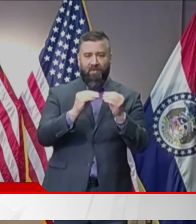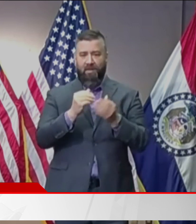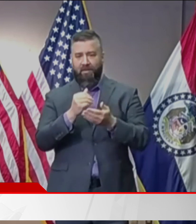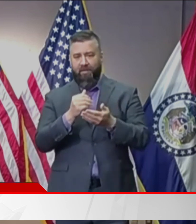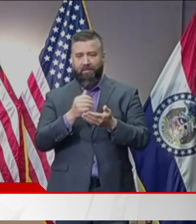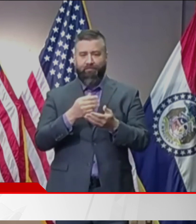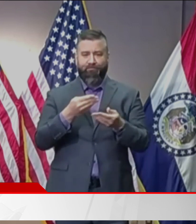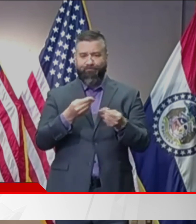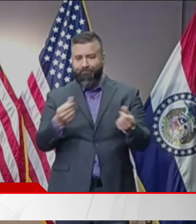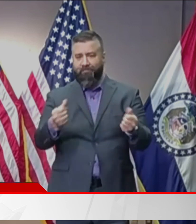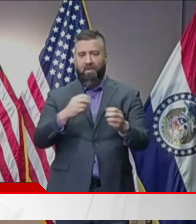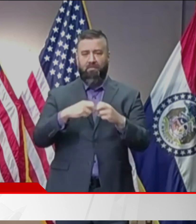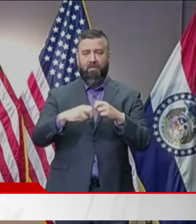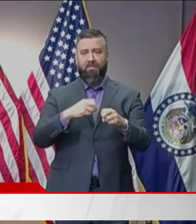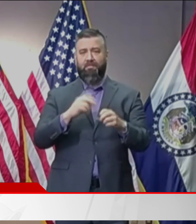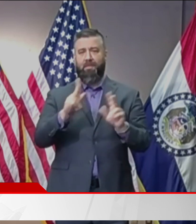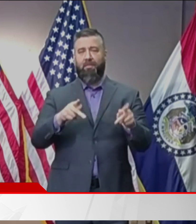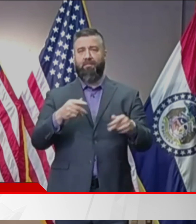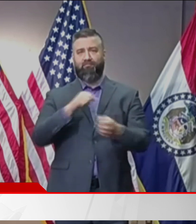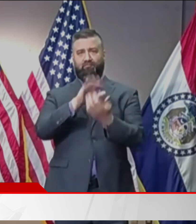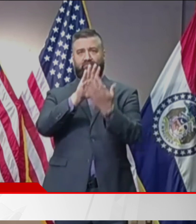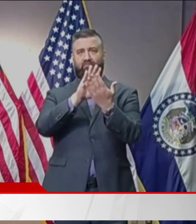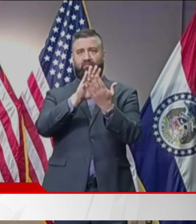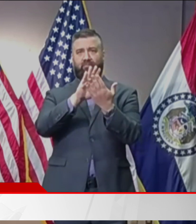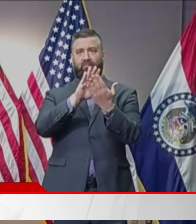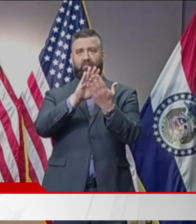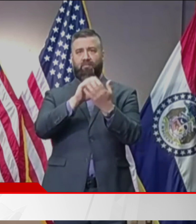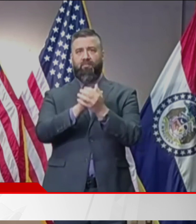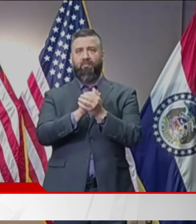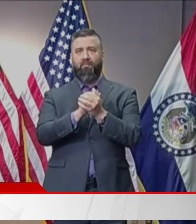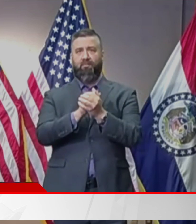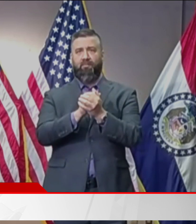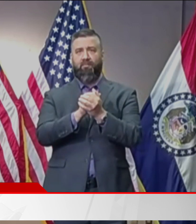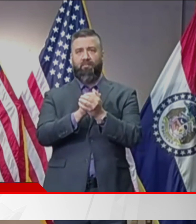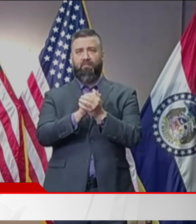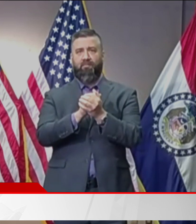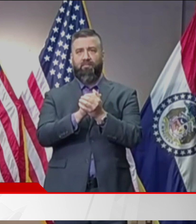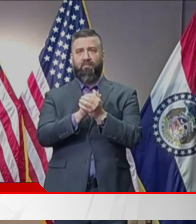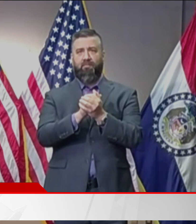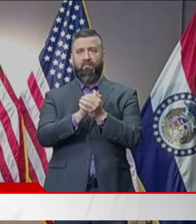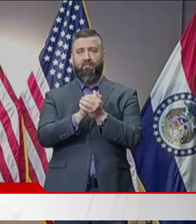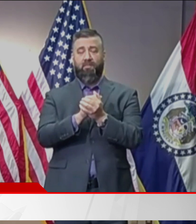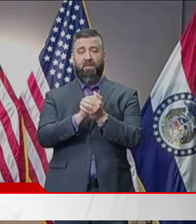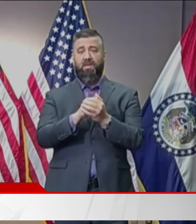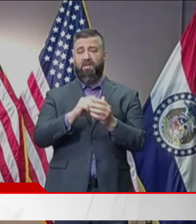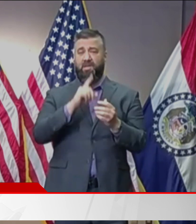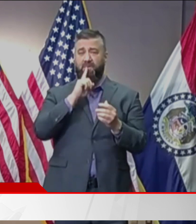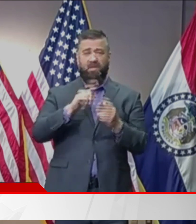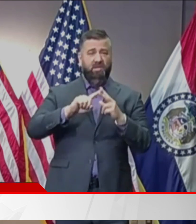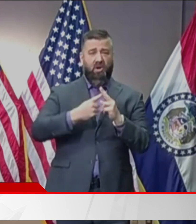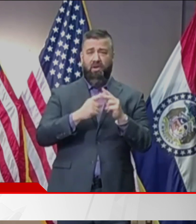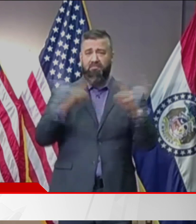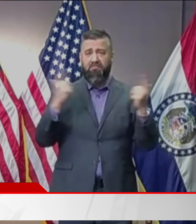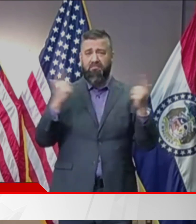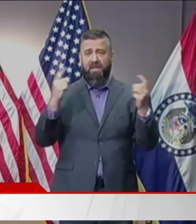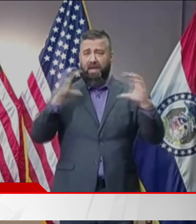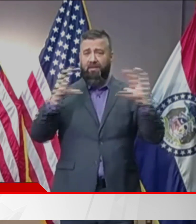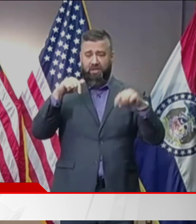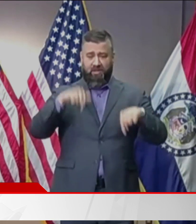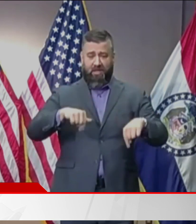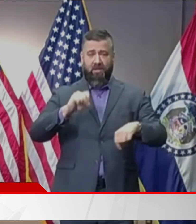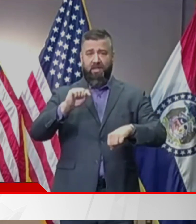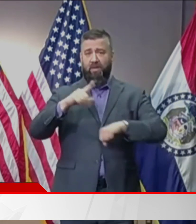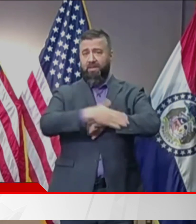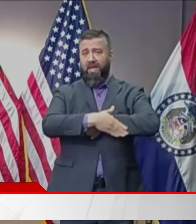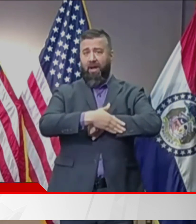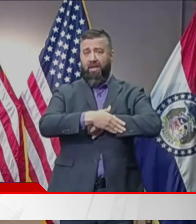She has reoriented the conversation here in St. Louis County and increasingly around the country. The people of St. Louis